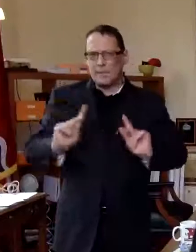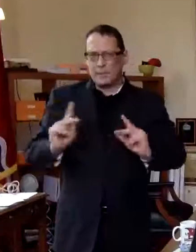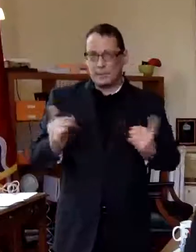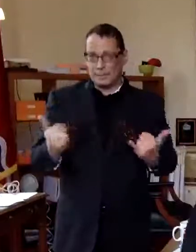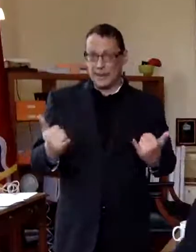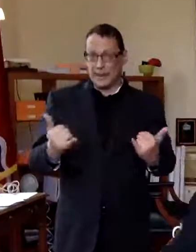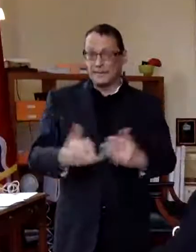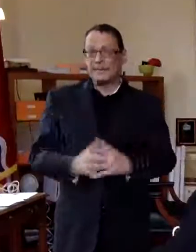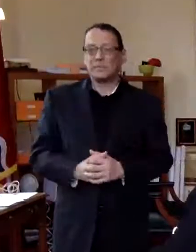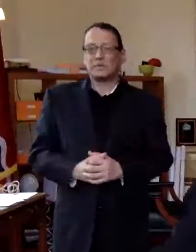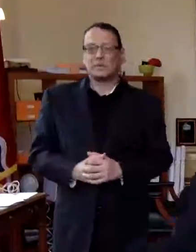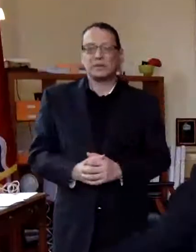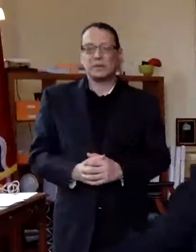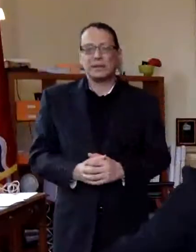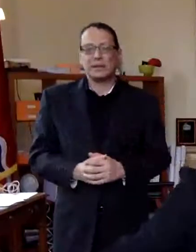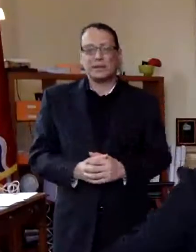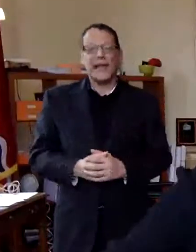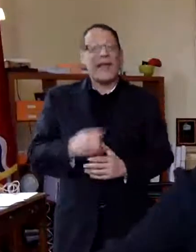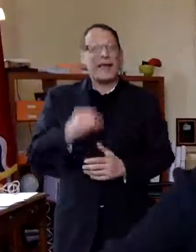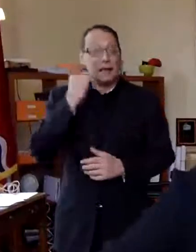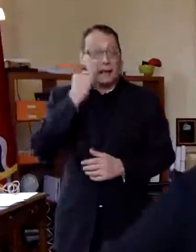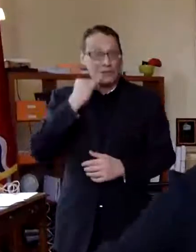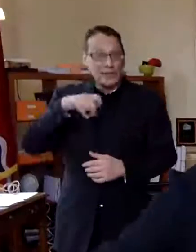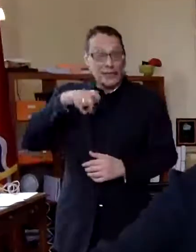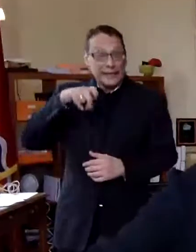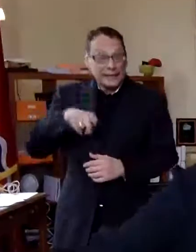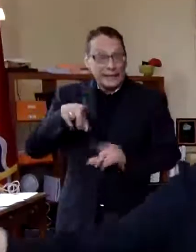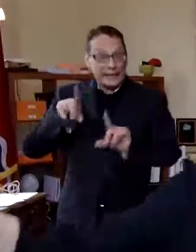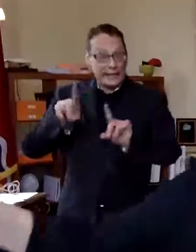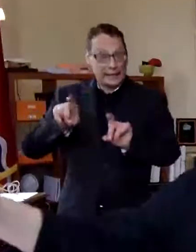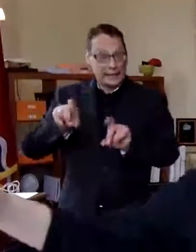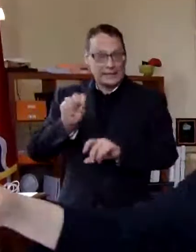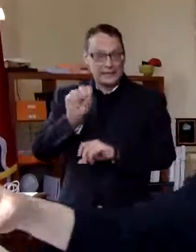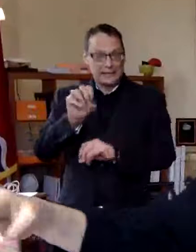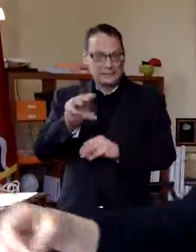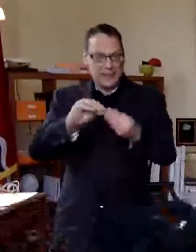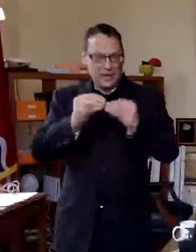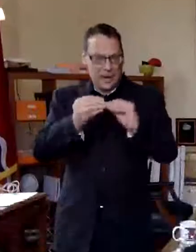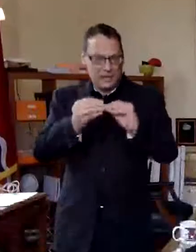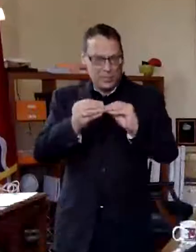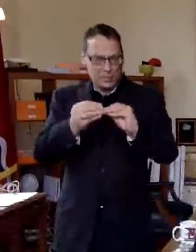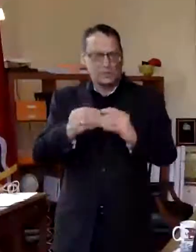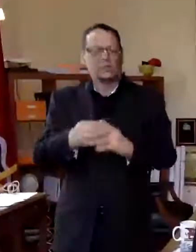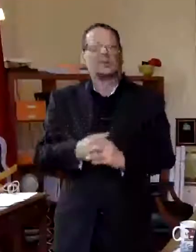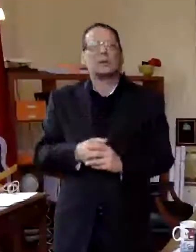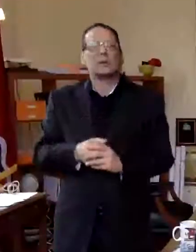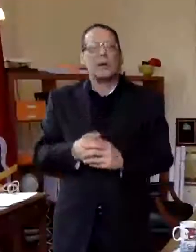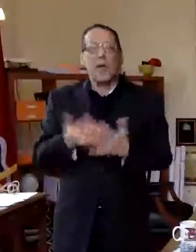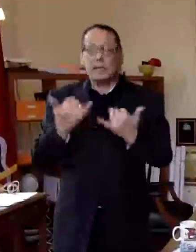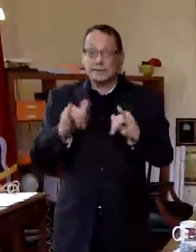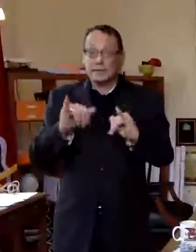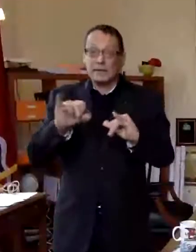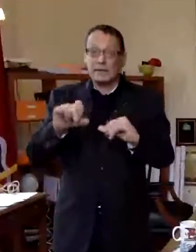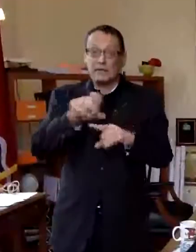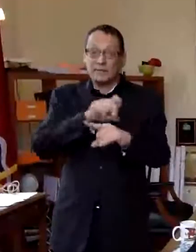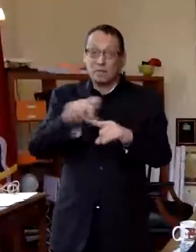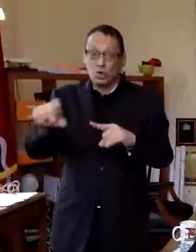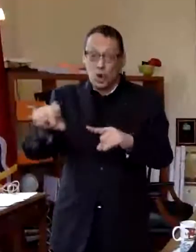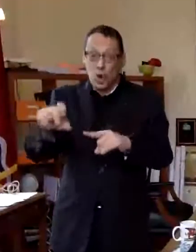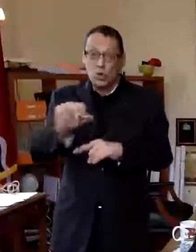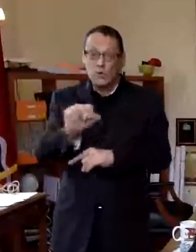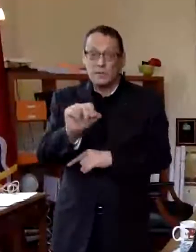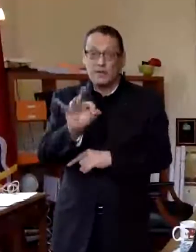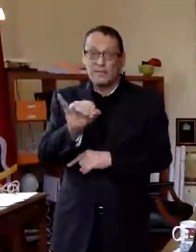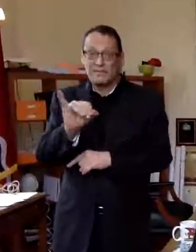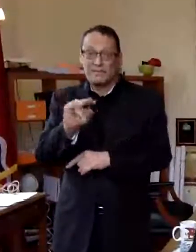if you if you feel that you need a test i'm going to give you the phone number here it's um you still have to call affinia and